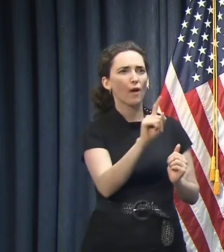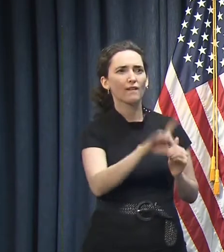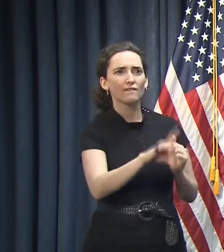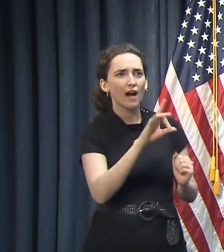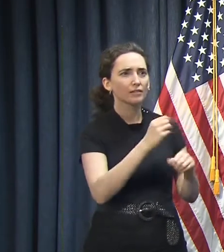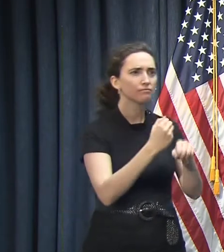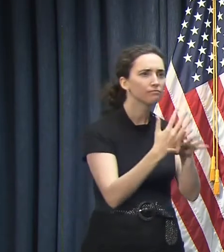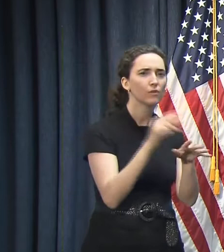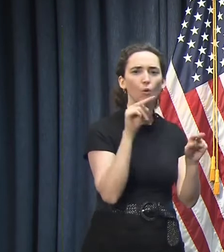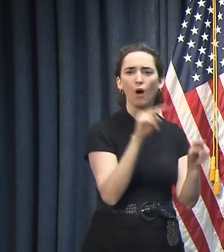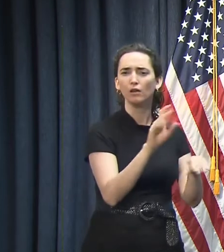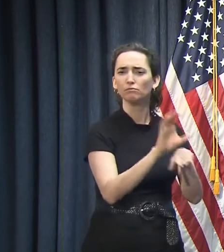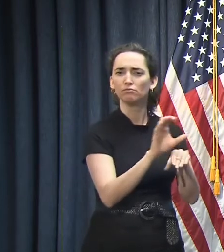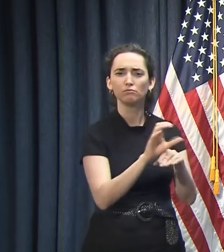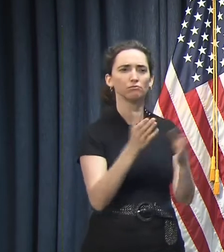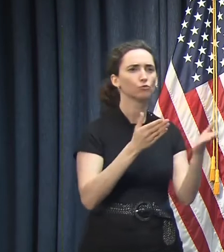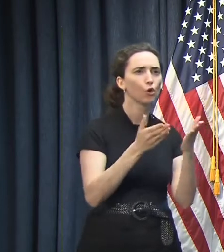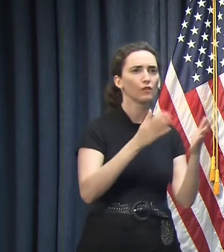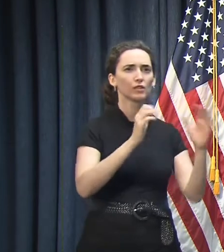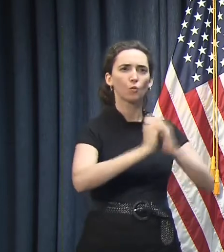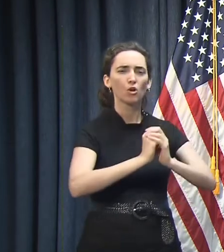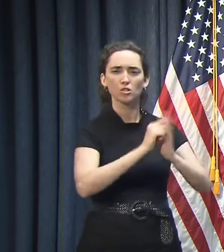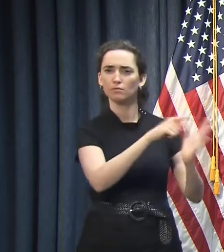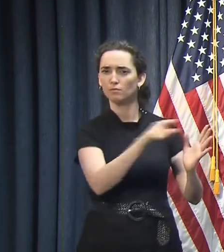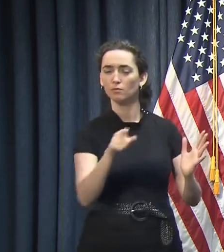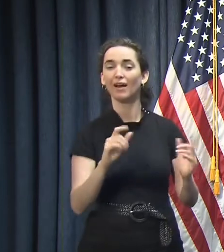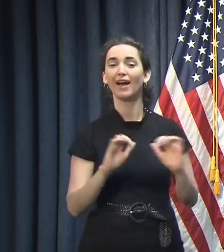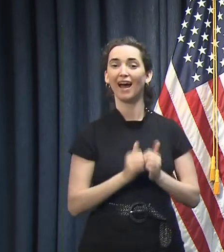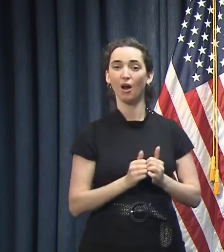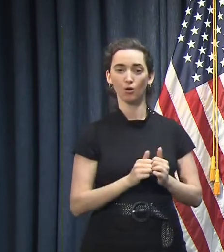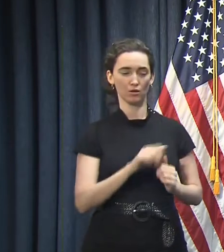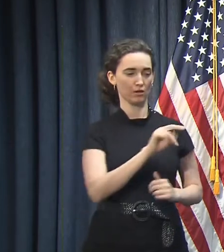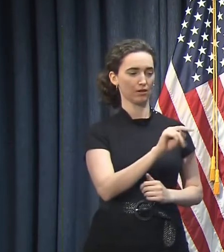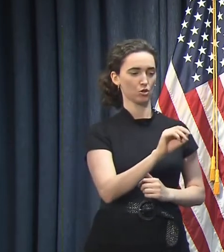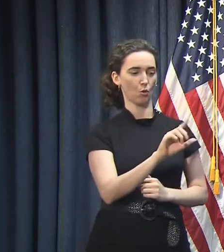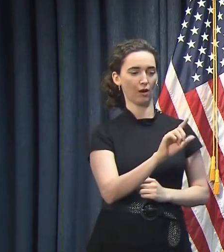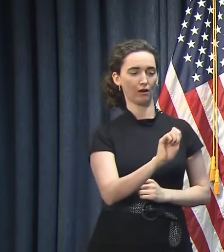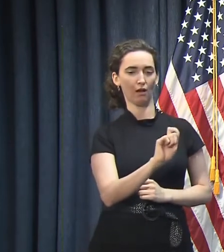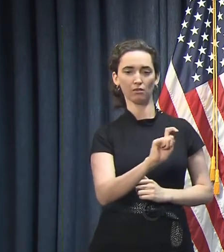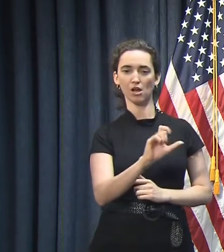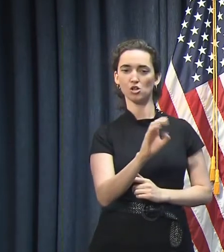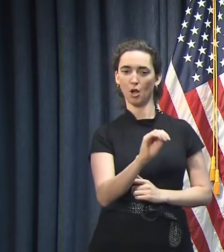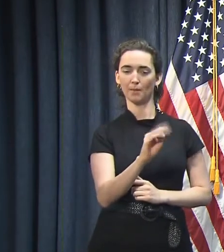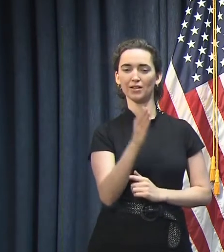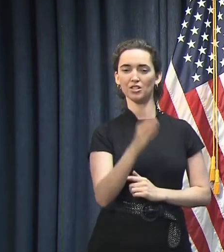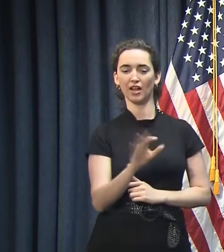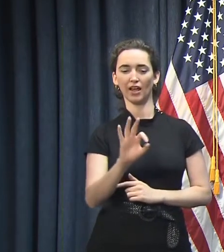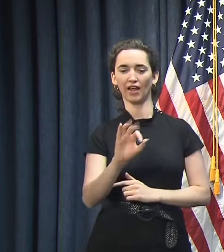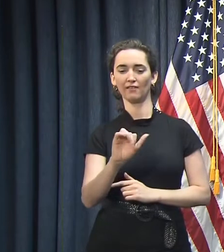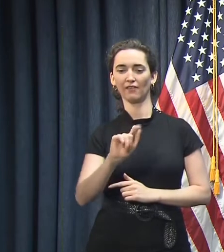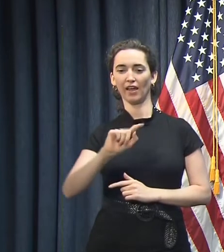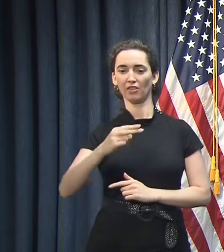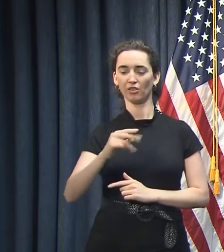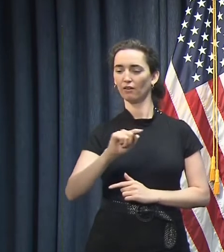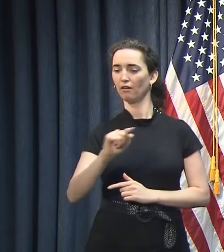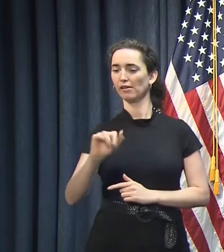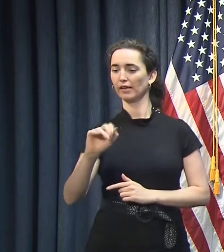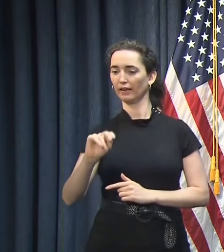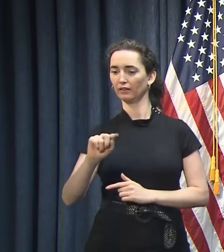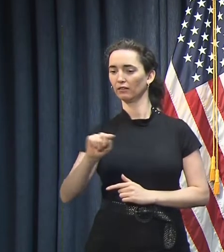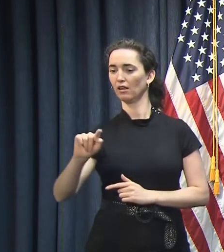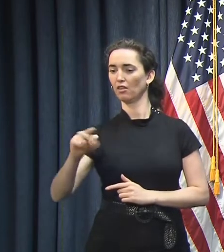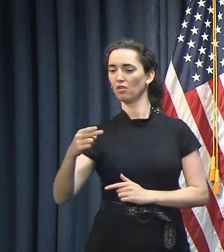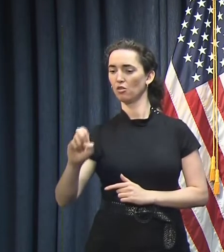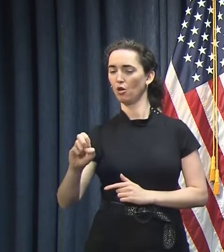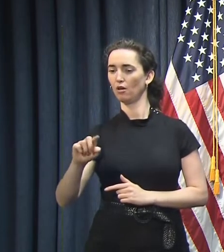and you can get that information by going to NOLA.com slash faith in the community, NOLA